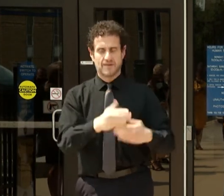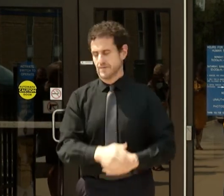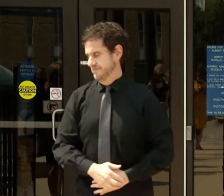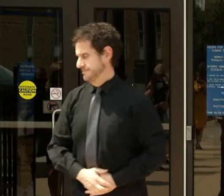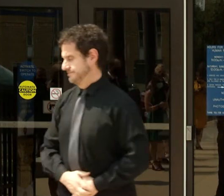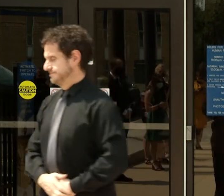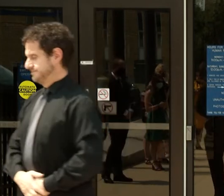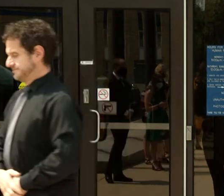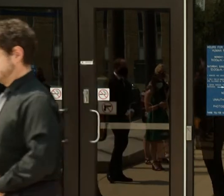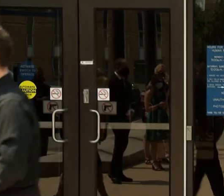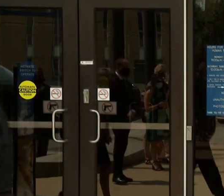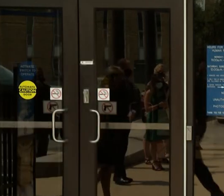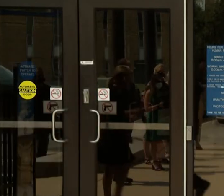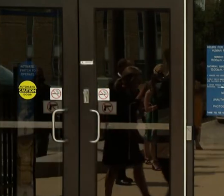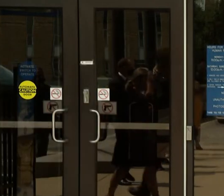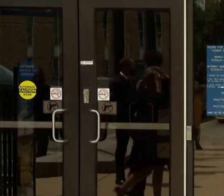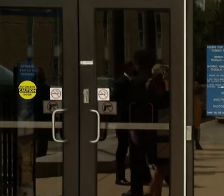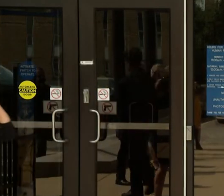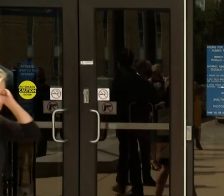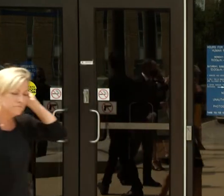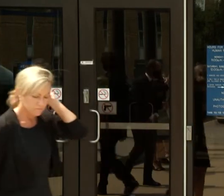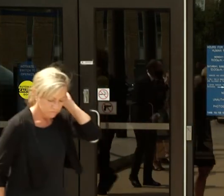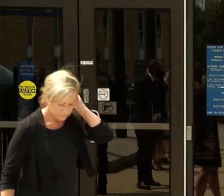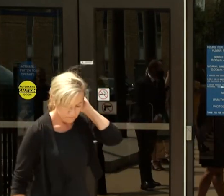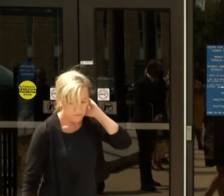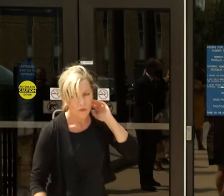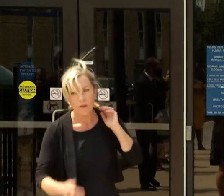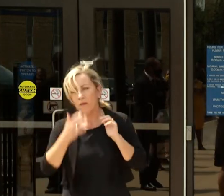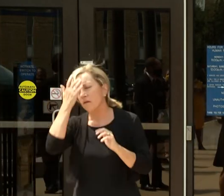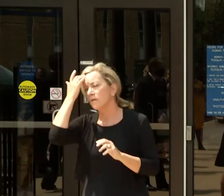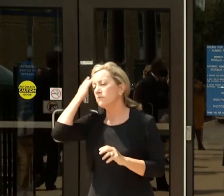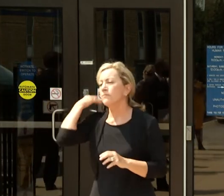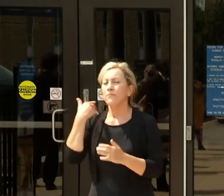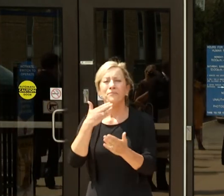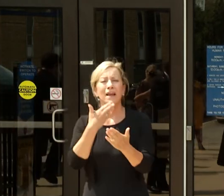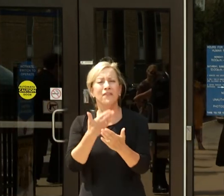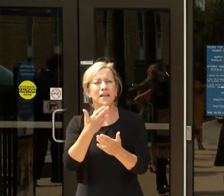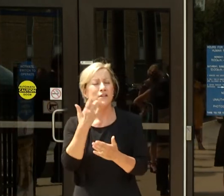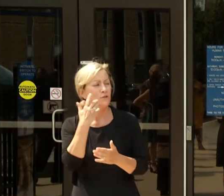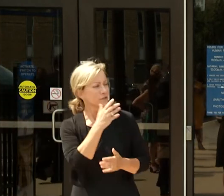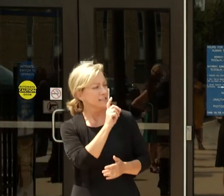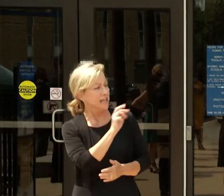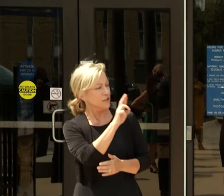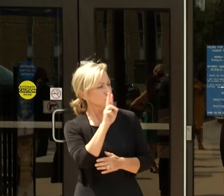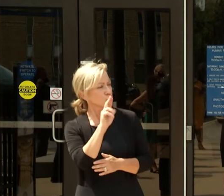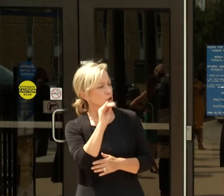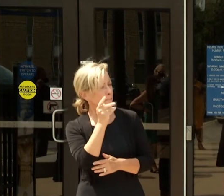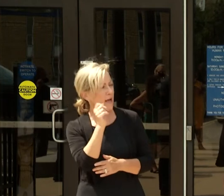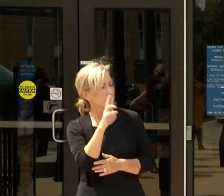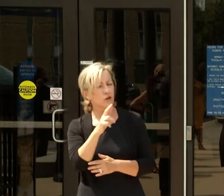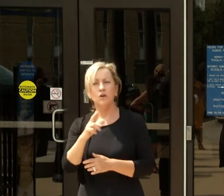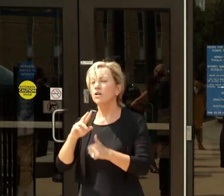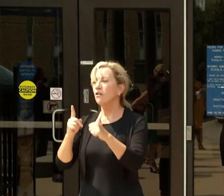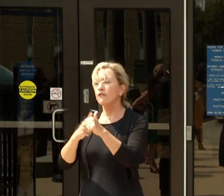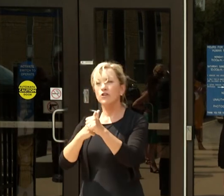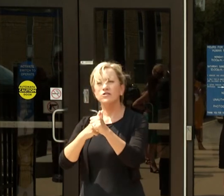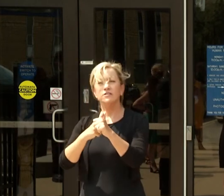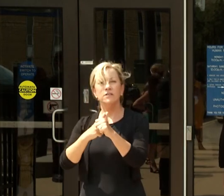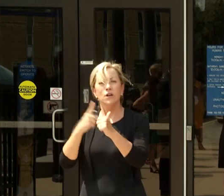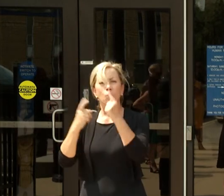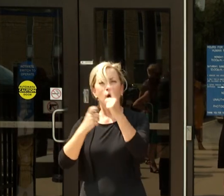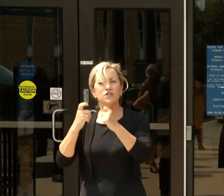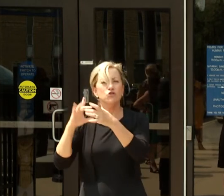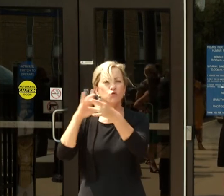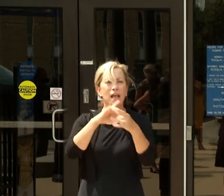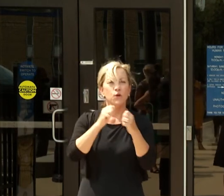Again, my thanks to Dr. Arunkemar. We'll taking questions, on-topic questions first. We'll go to the reporters who are